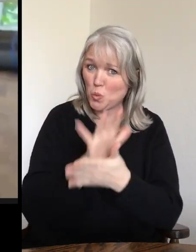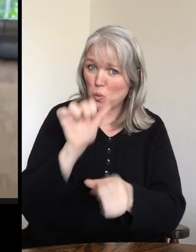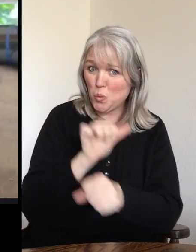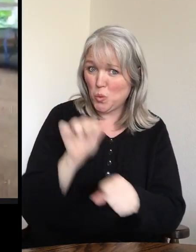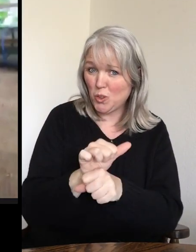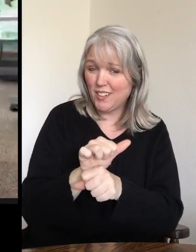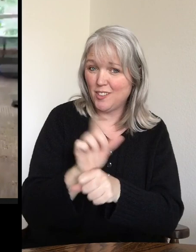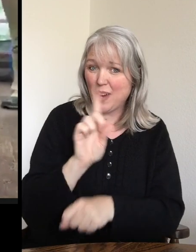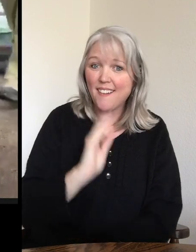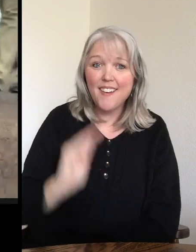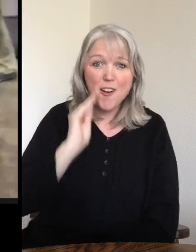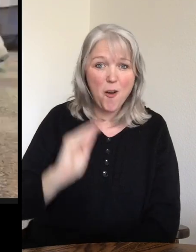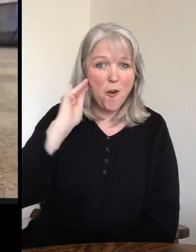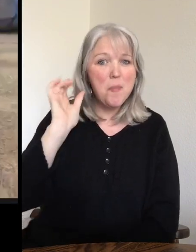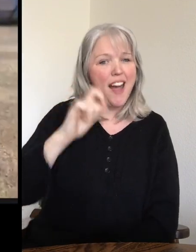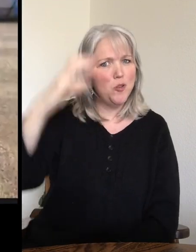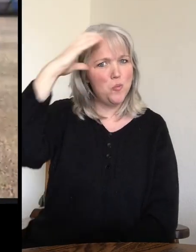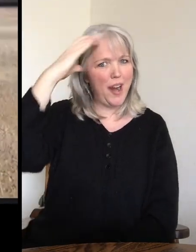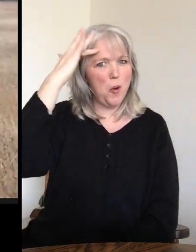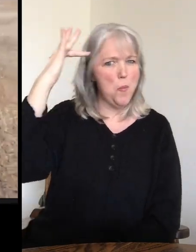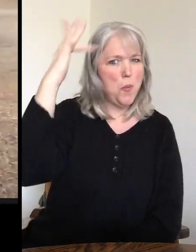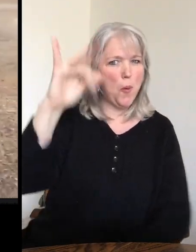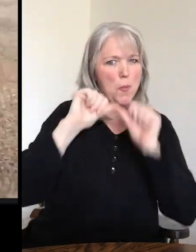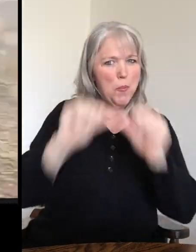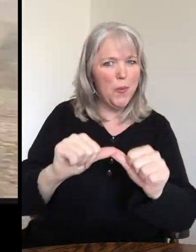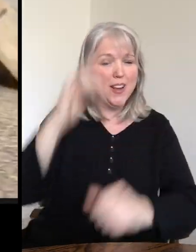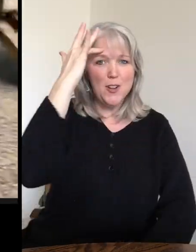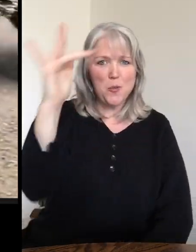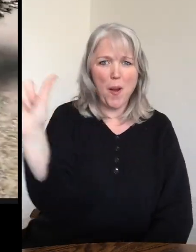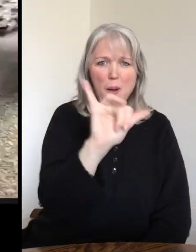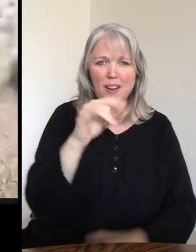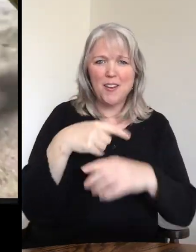school activities at home, we've got to keep your brain nice and sharp. Sharp as a quill, that is.